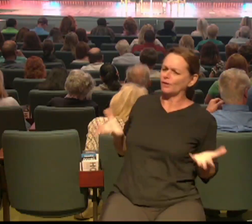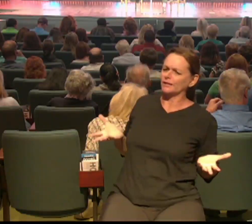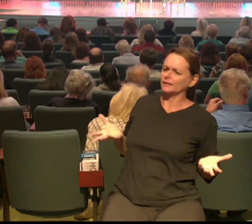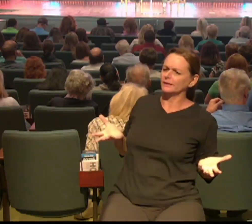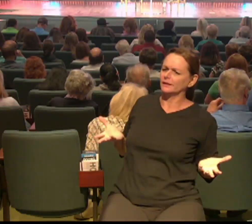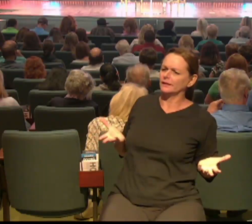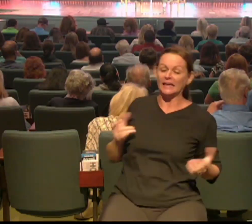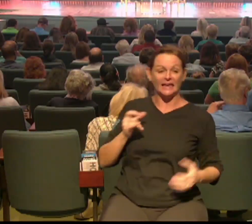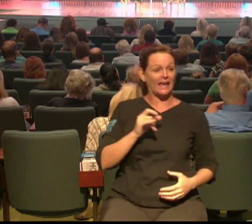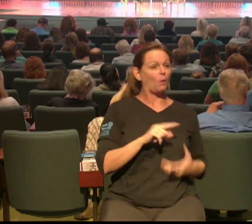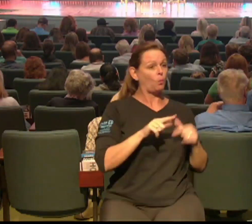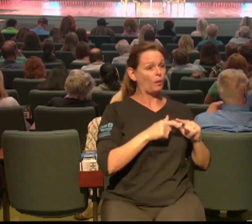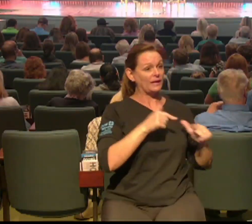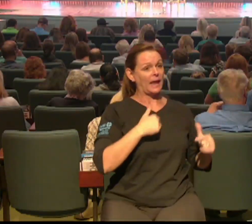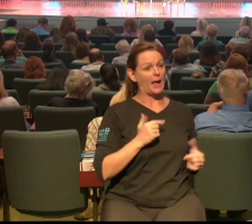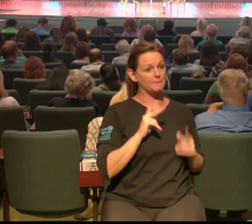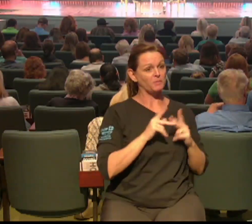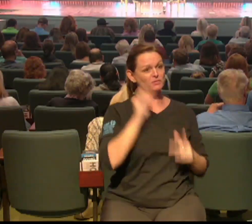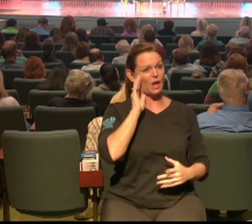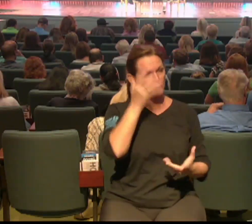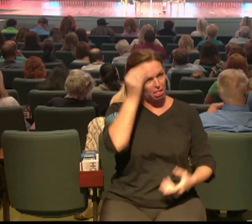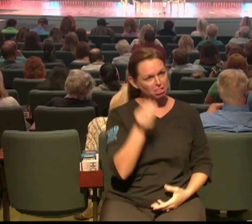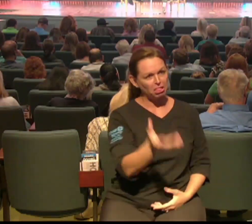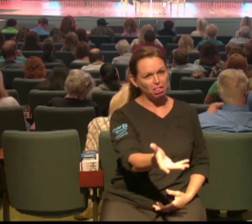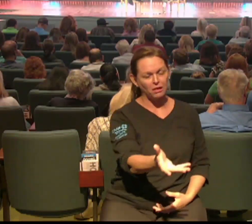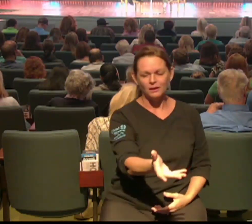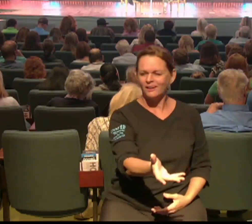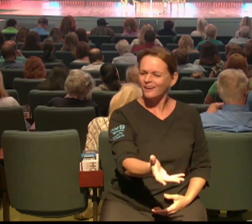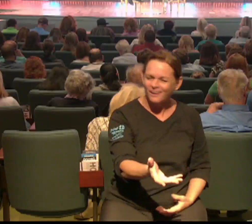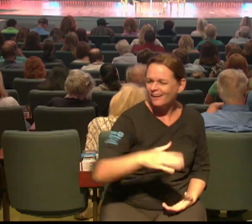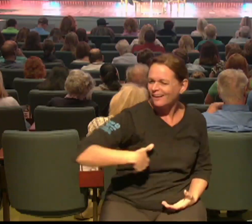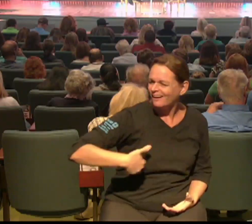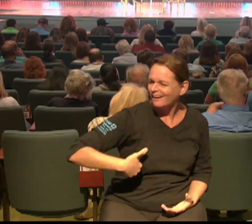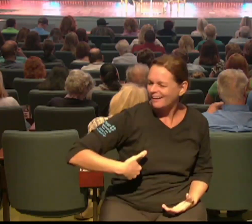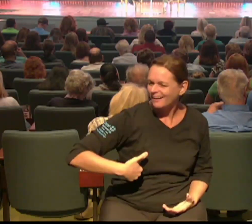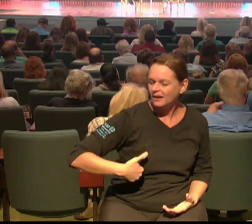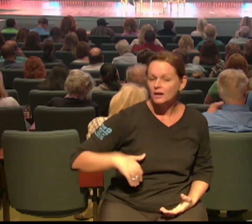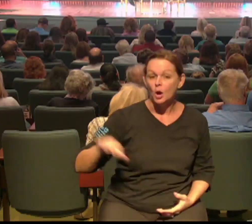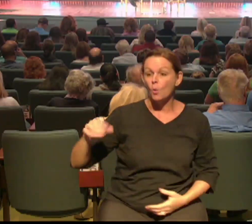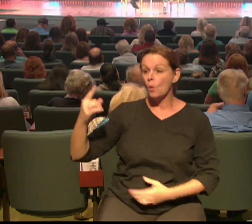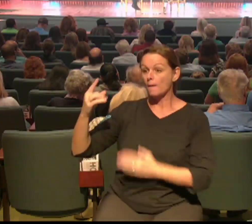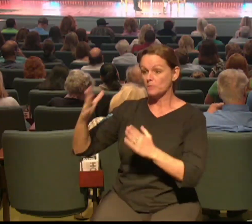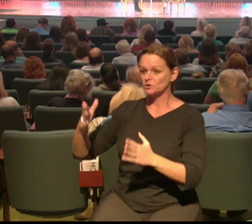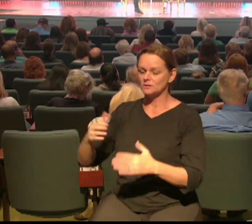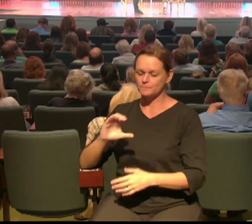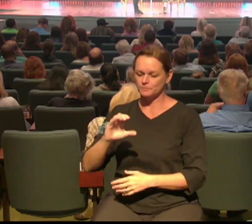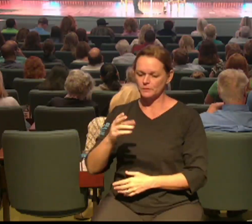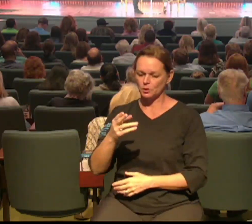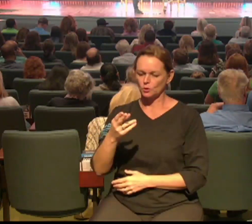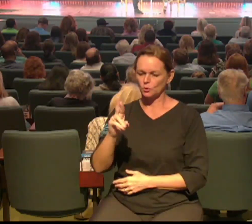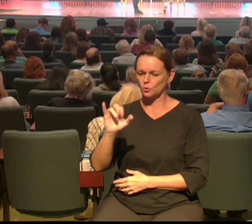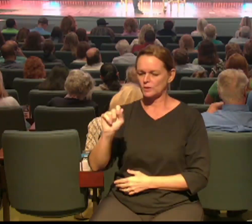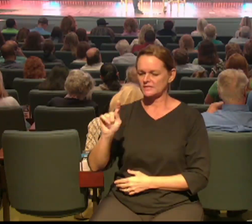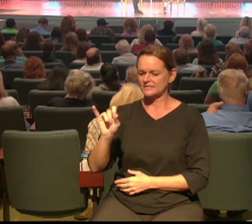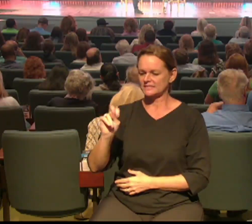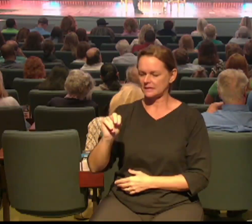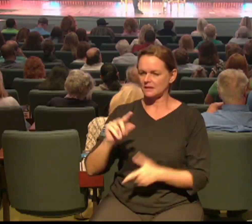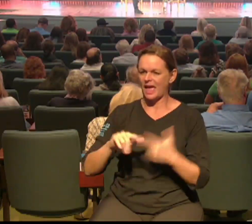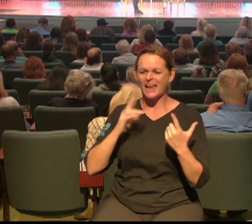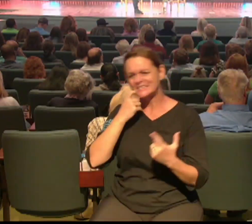let fear take us out you know I was thinking about Kristen and Kristen you know moved to Florida because she was having a lot of struggles with addictions she moved here